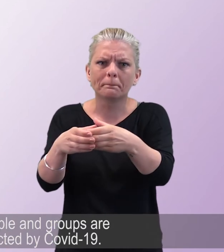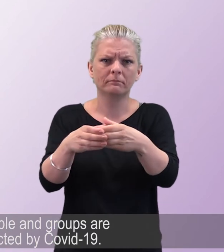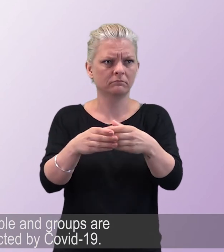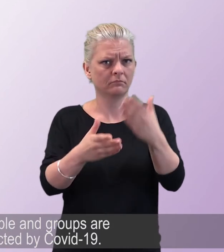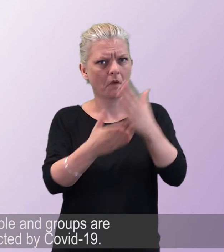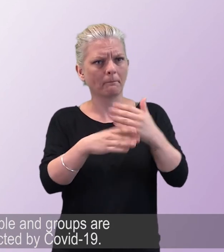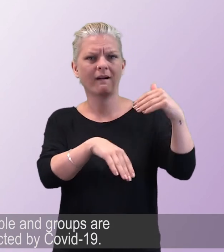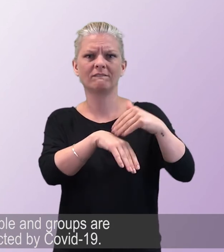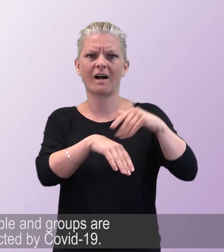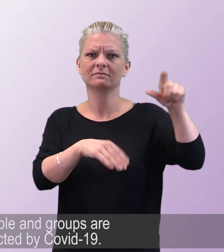-19.